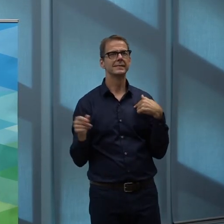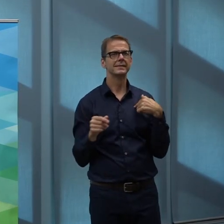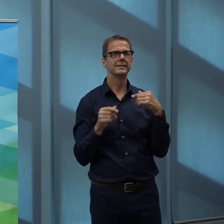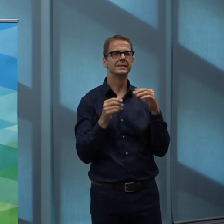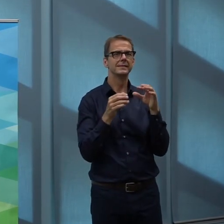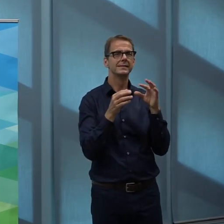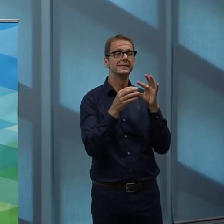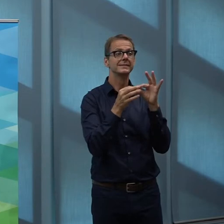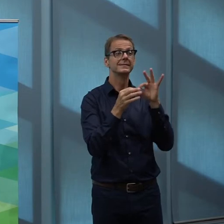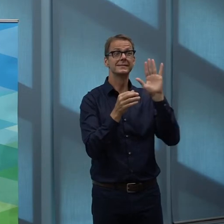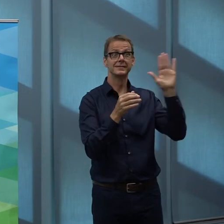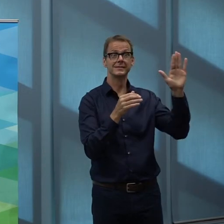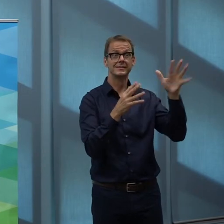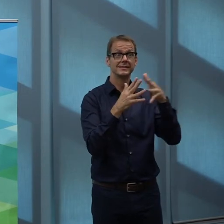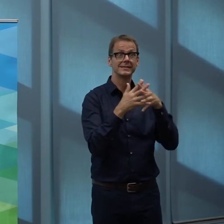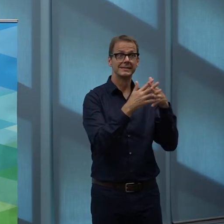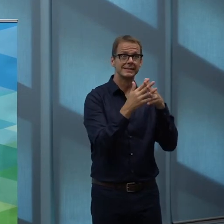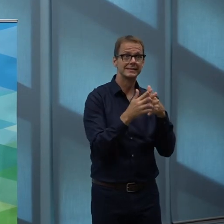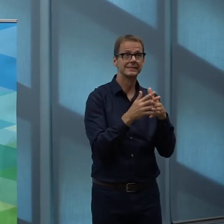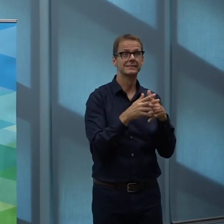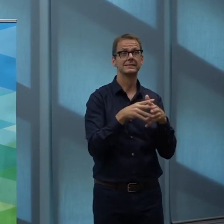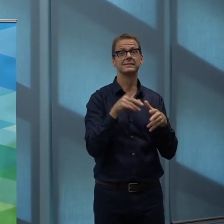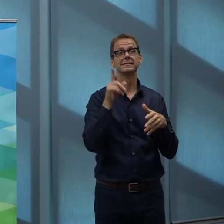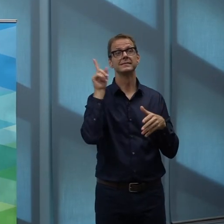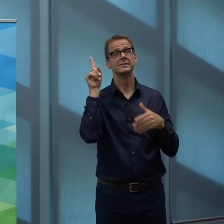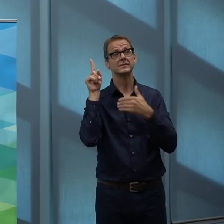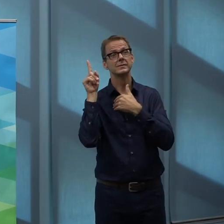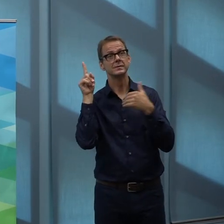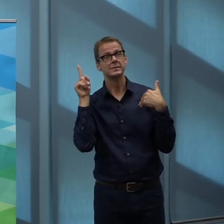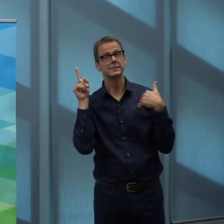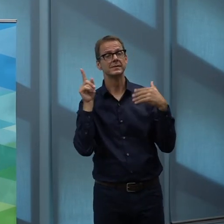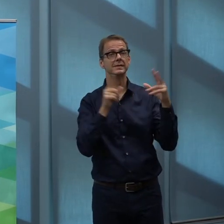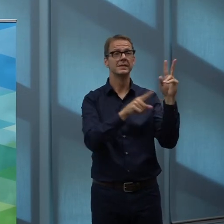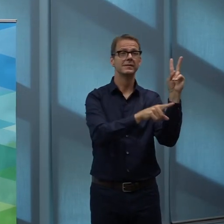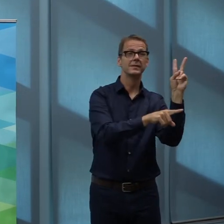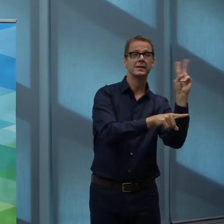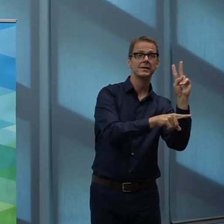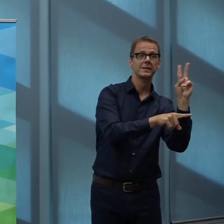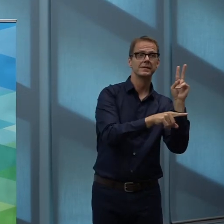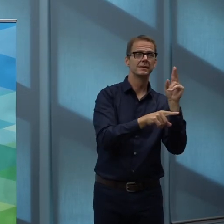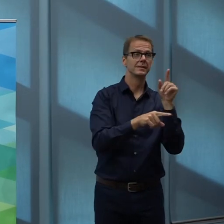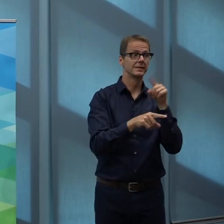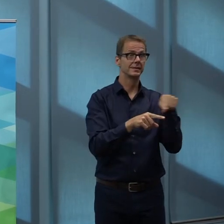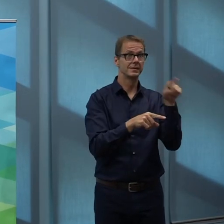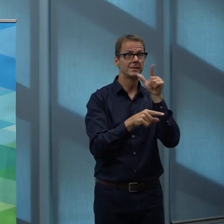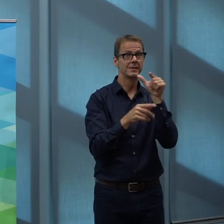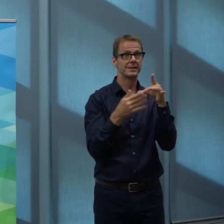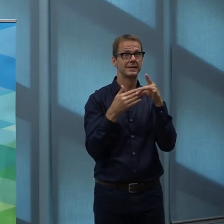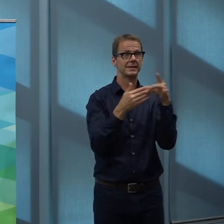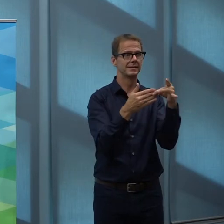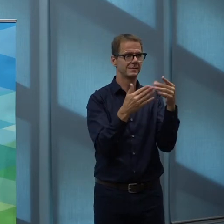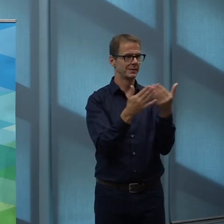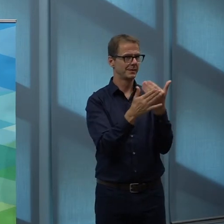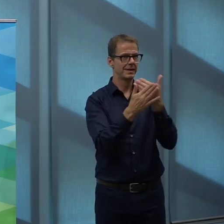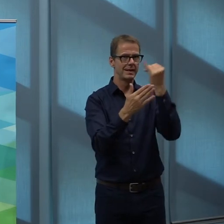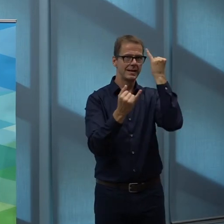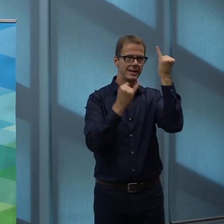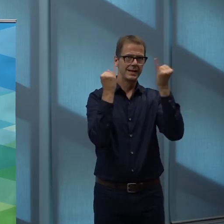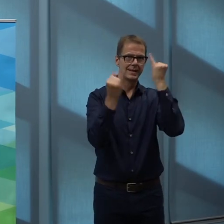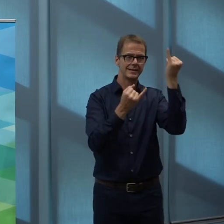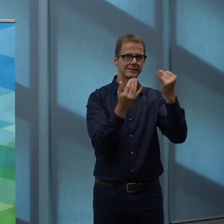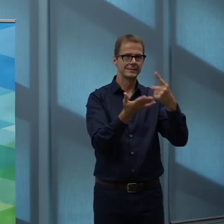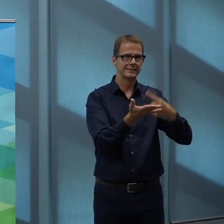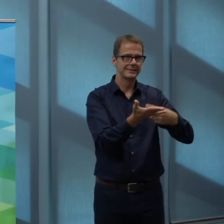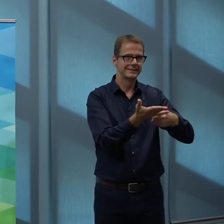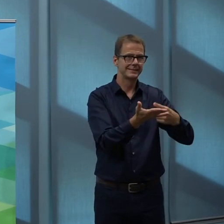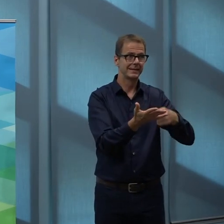to this, who are thought leaders in North America on many of these issues, have been calling for this move for a long